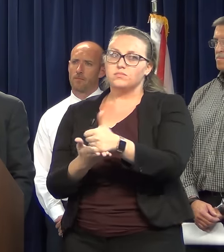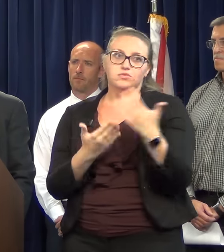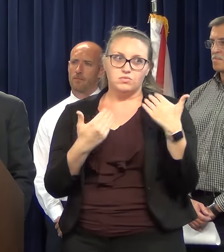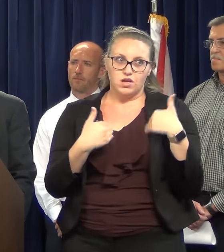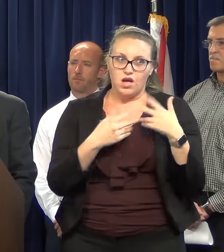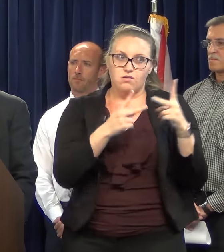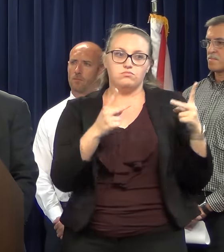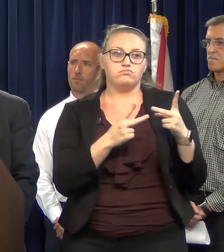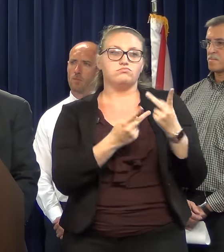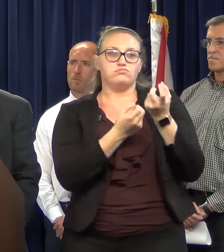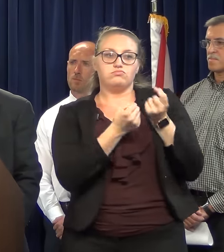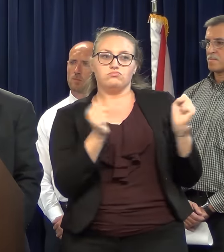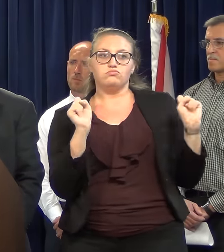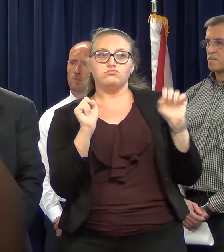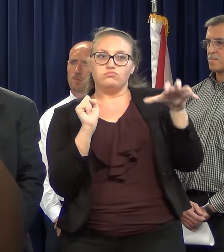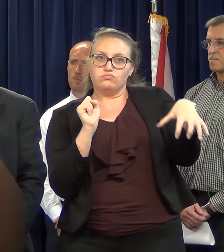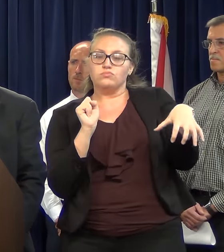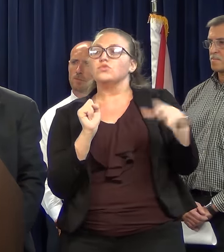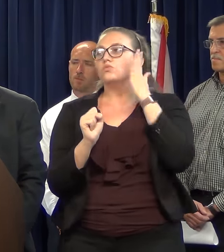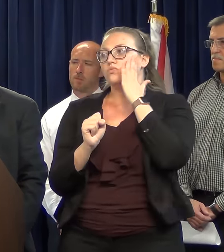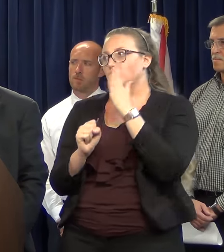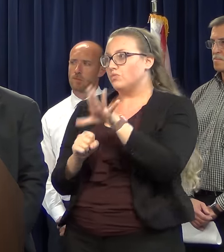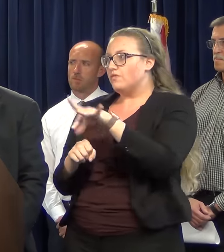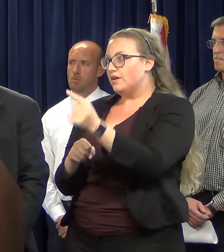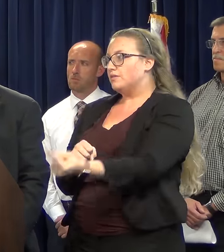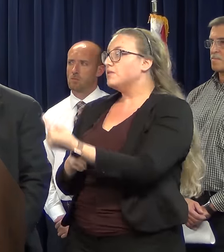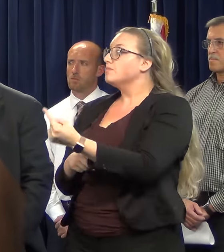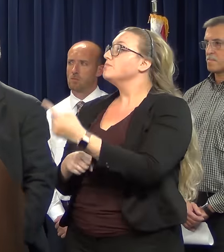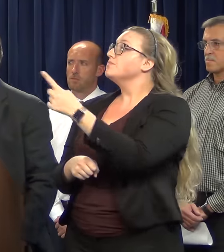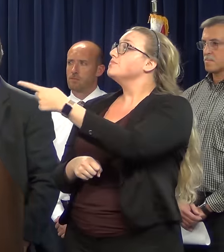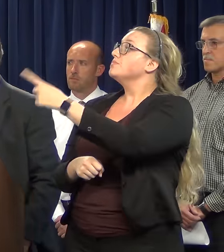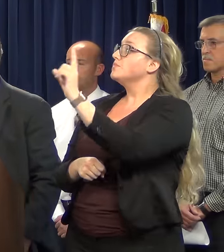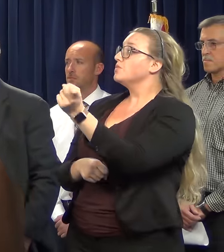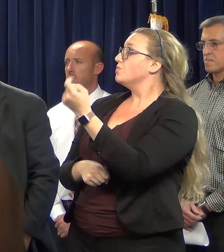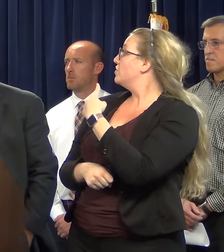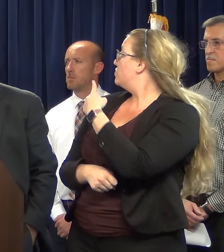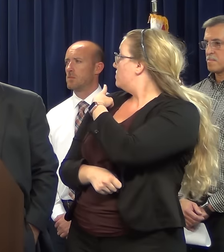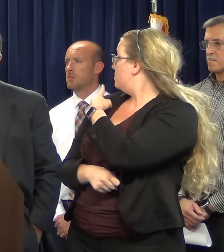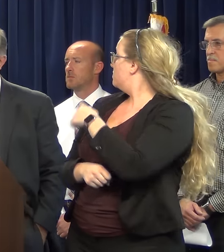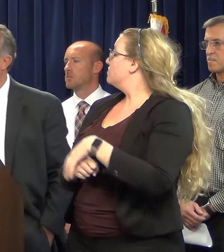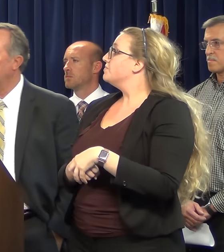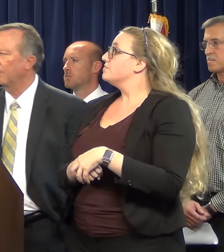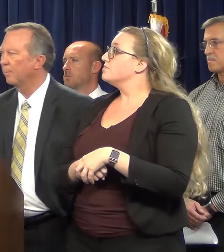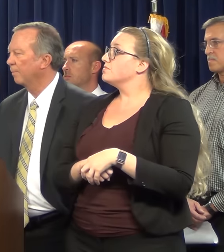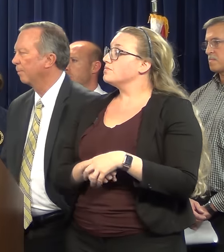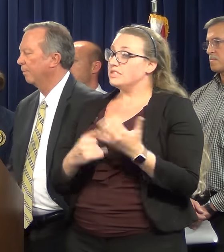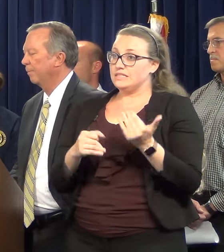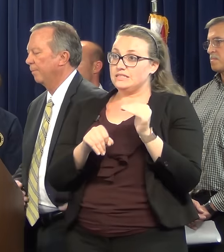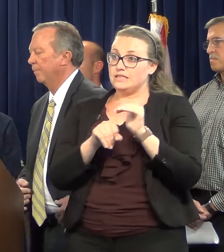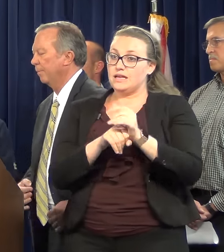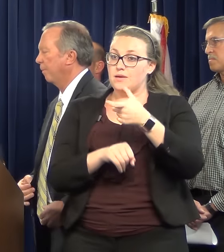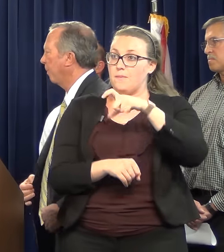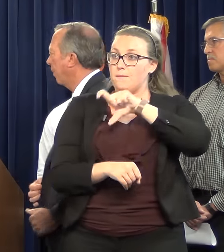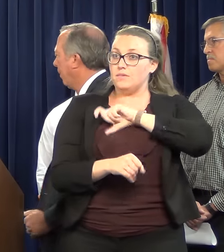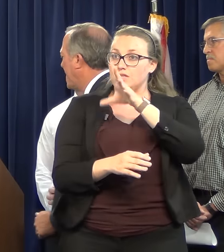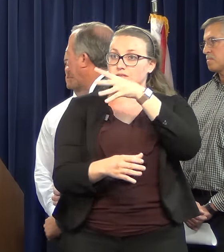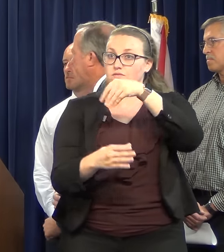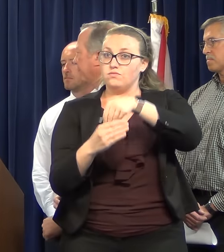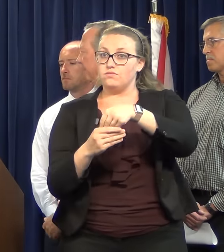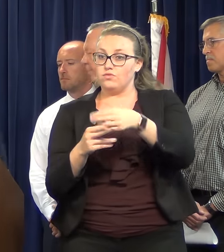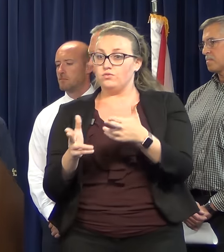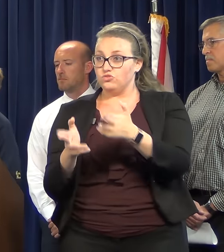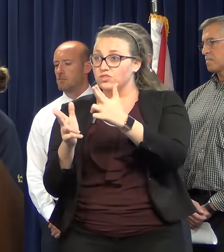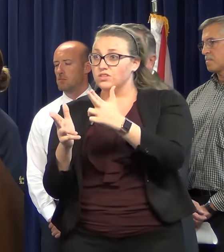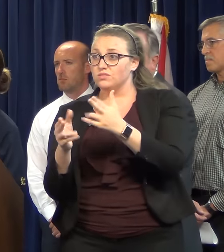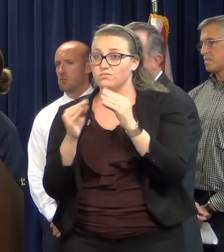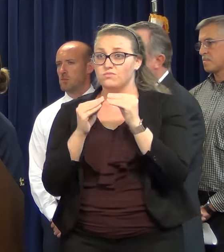We will find an accommodation for them for the evening. Yes. question for a hospital. Those are the people about the shooting tonight. Do you operate in a way to issue about that?